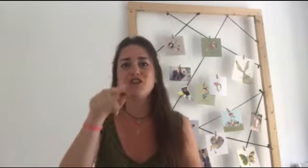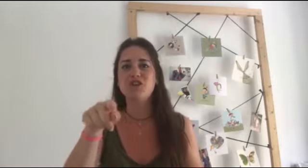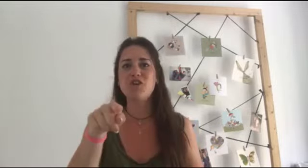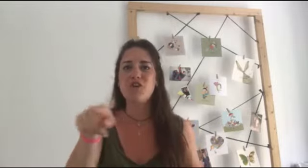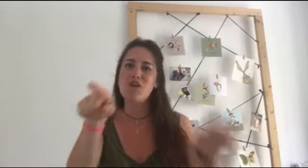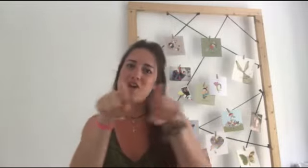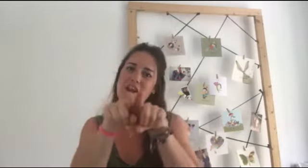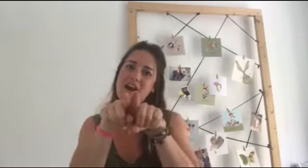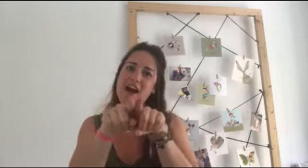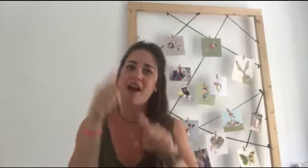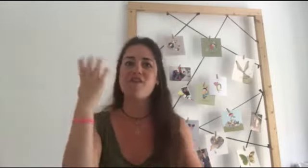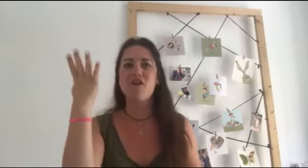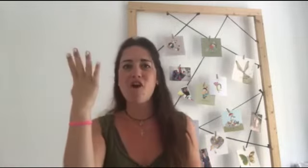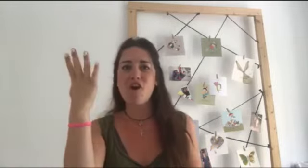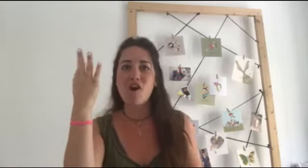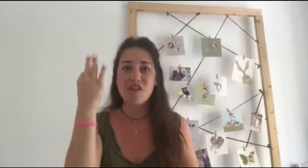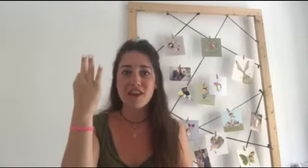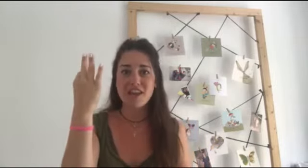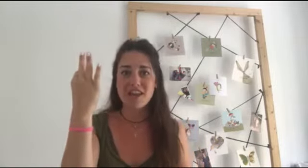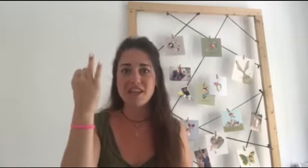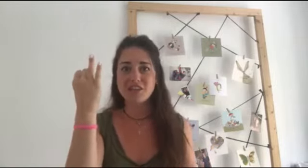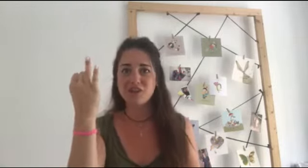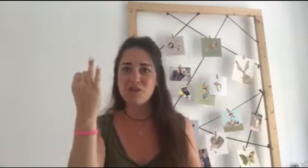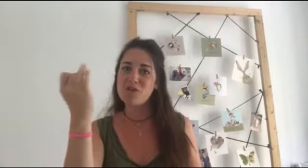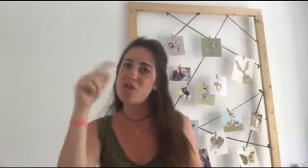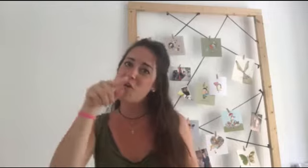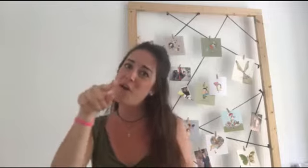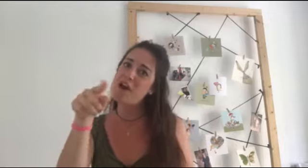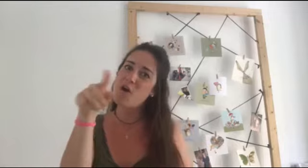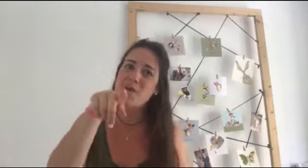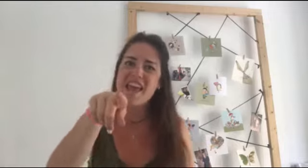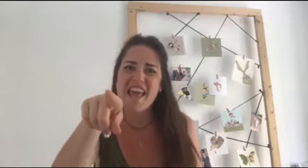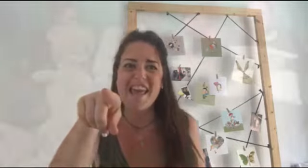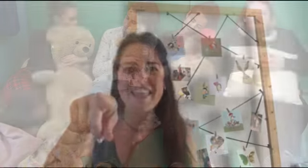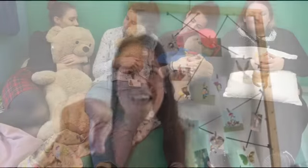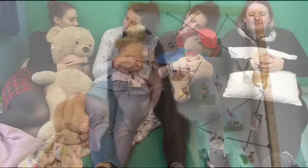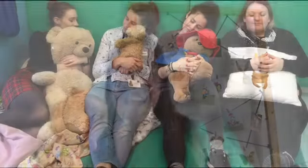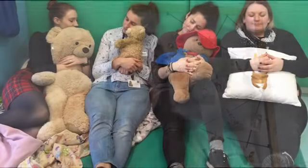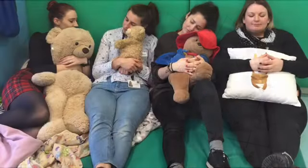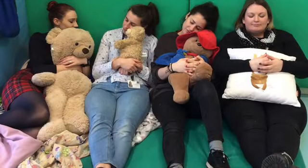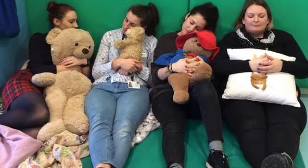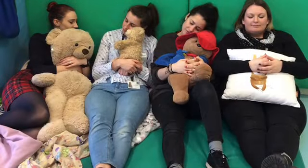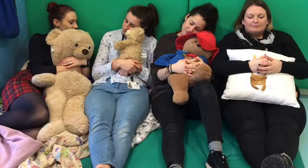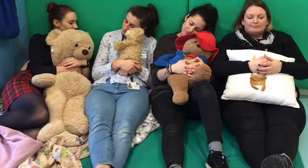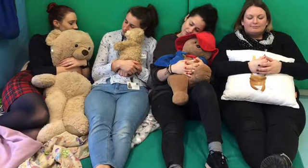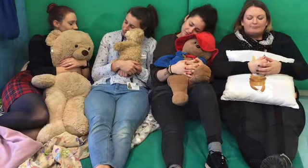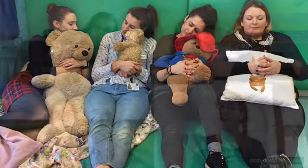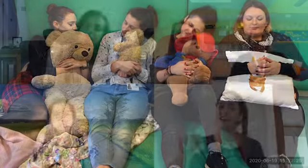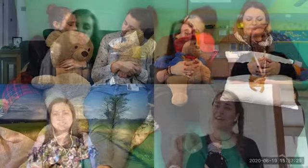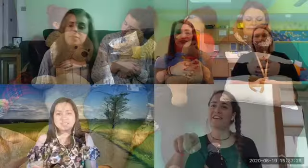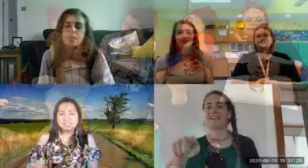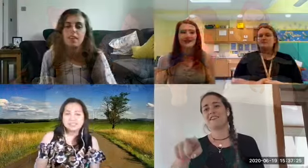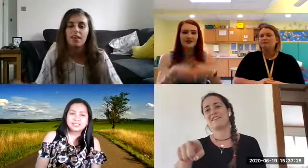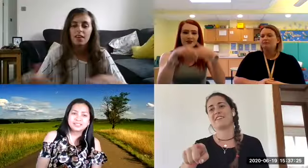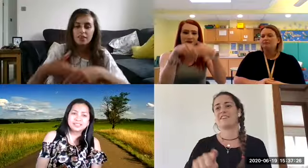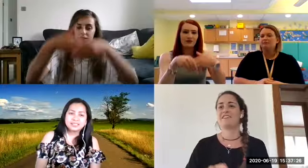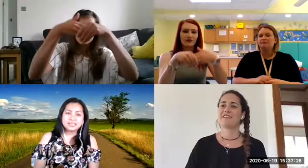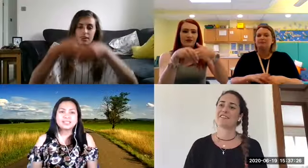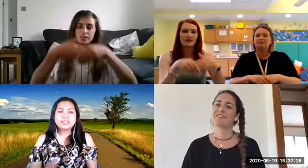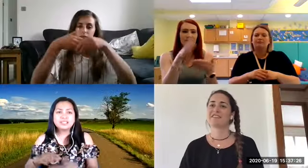you like 4, 3, 2 and you'll be there Cause that's what friends are